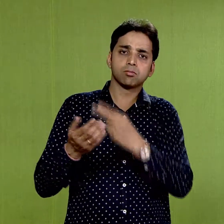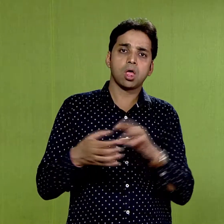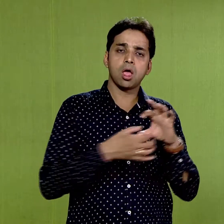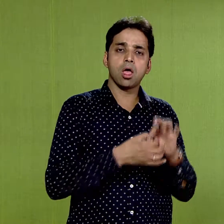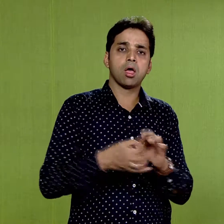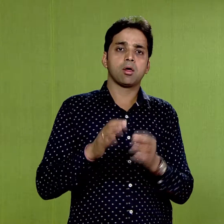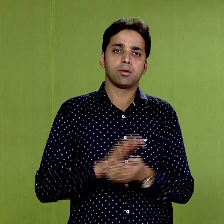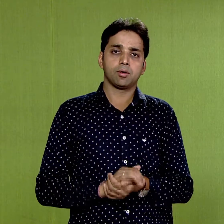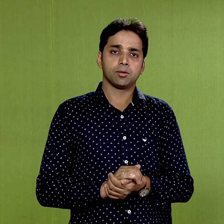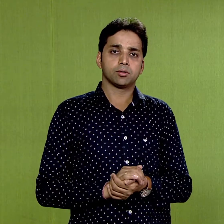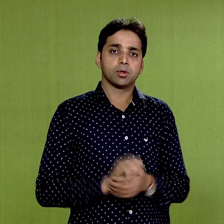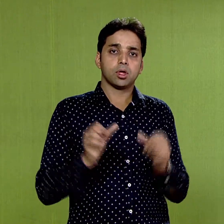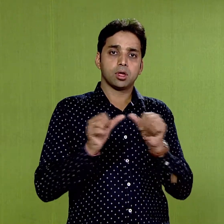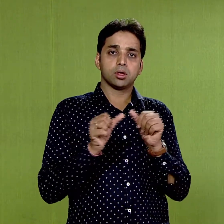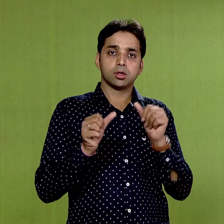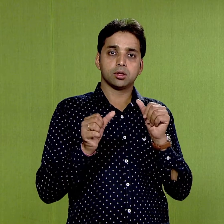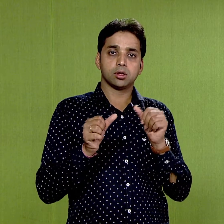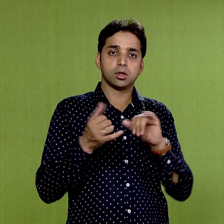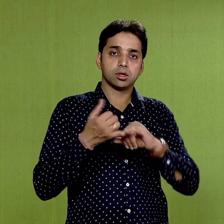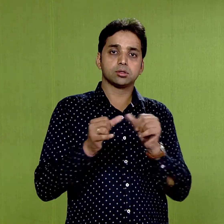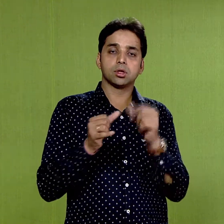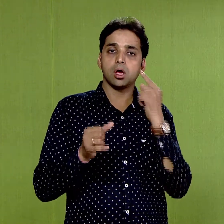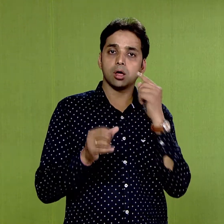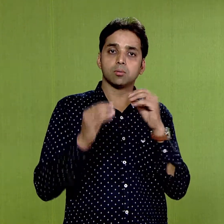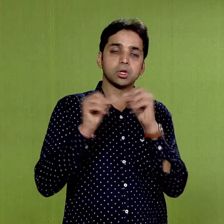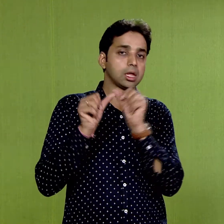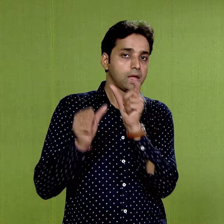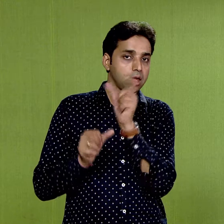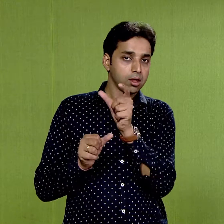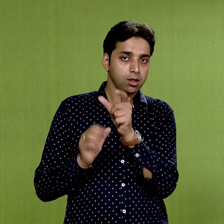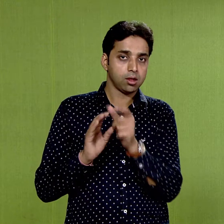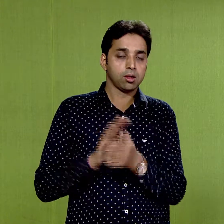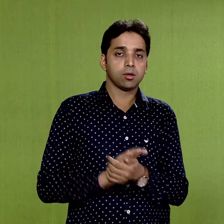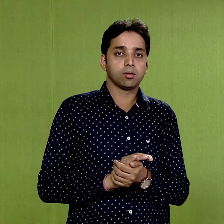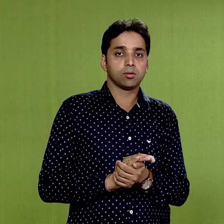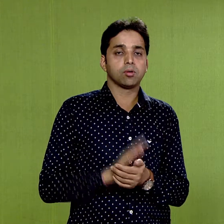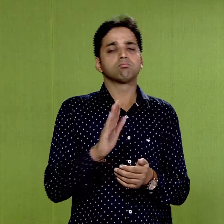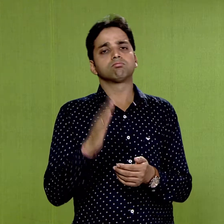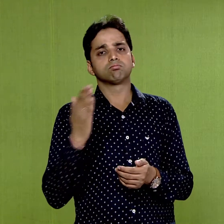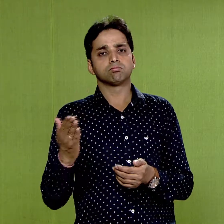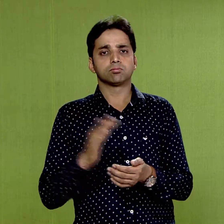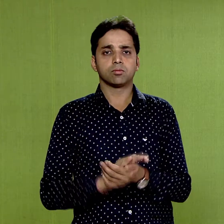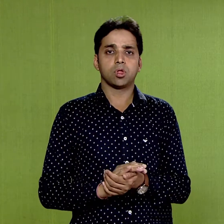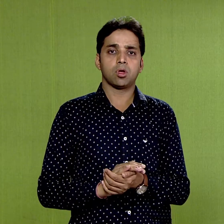or Vaishnava